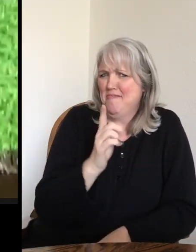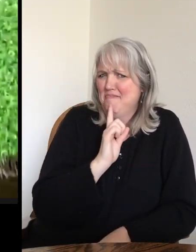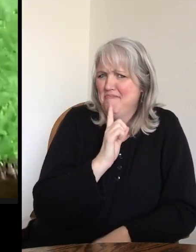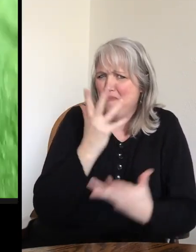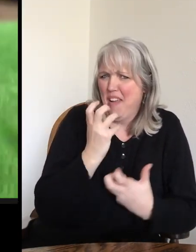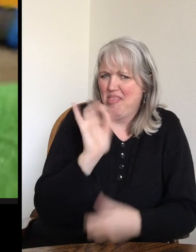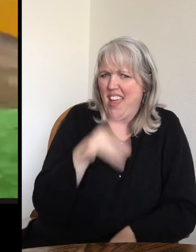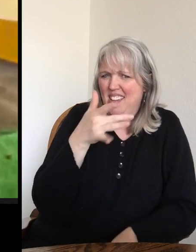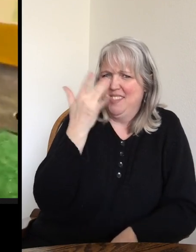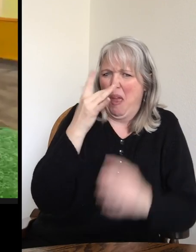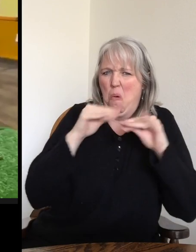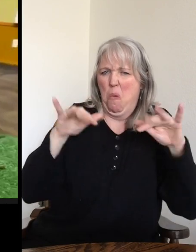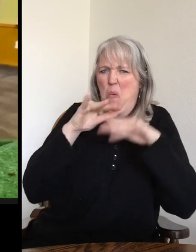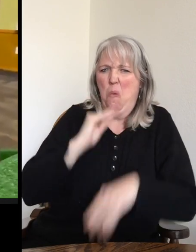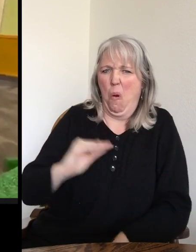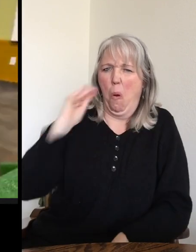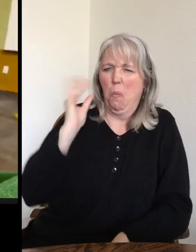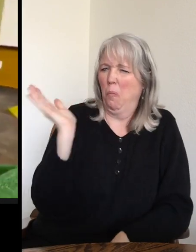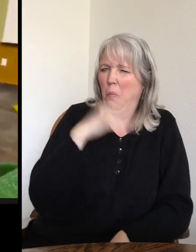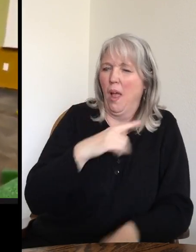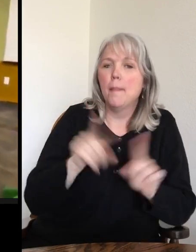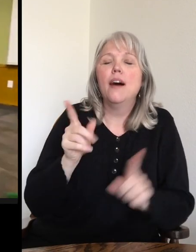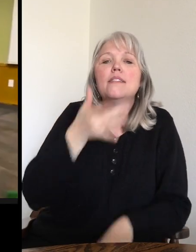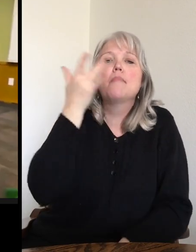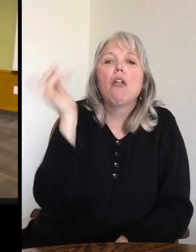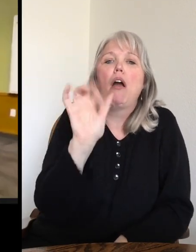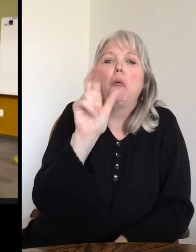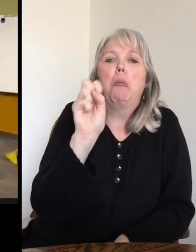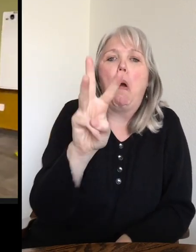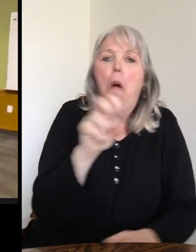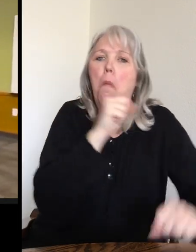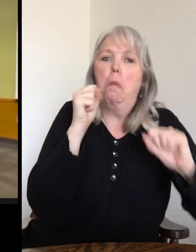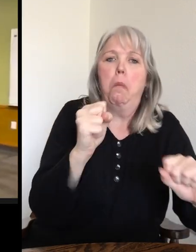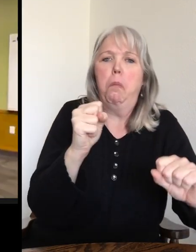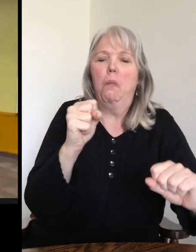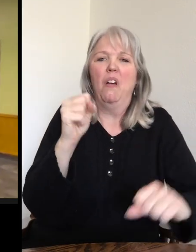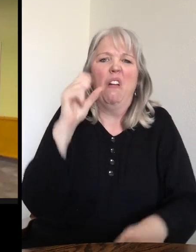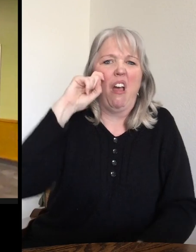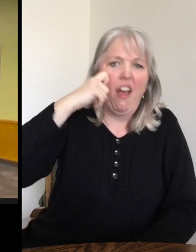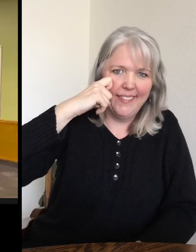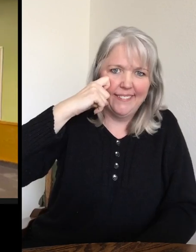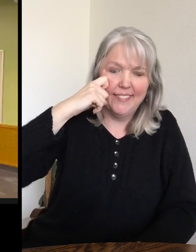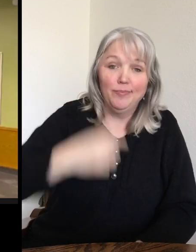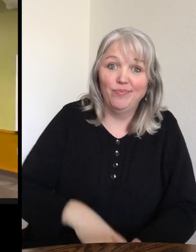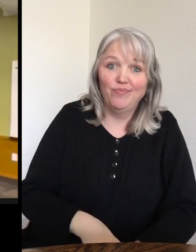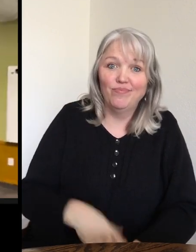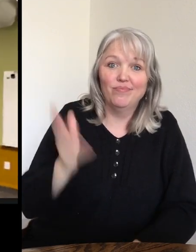sure you would want the smell in your home. But he smells almost like really raw or rank onions. And we have had